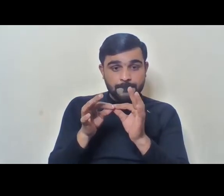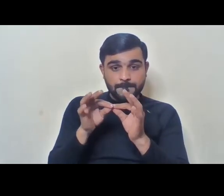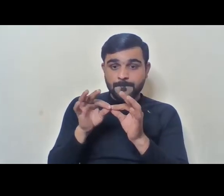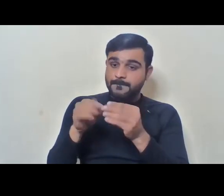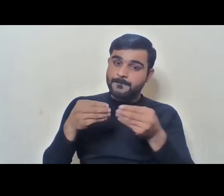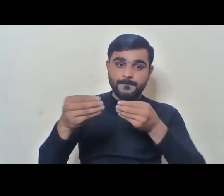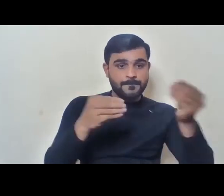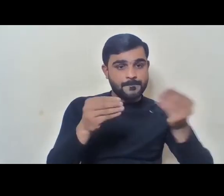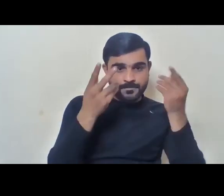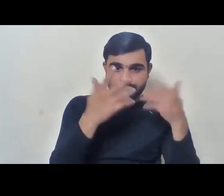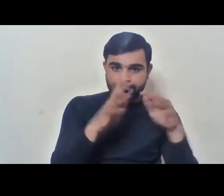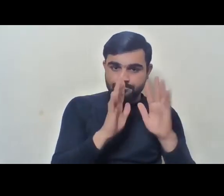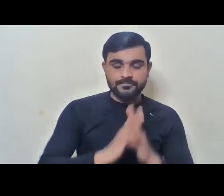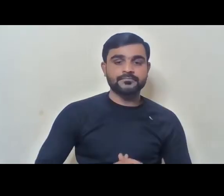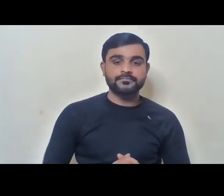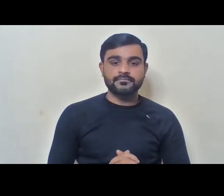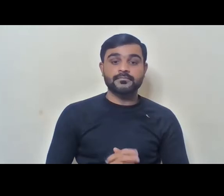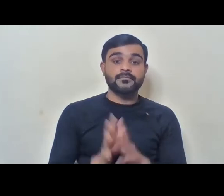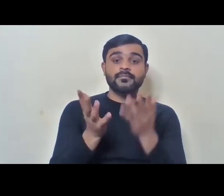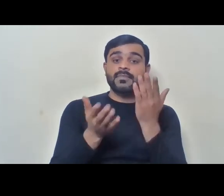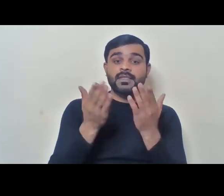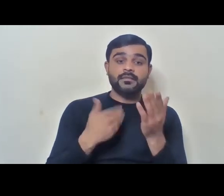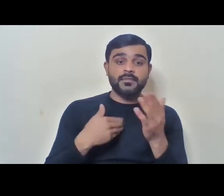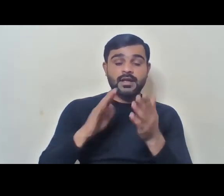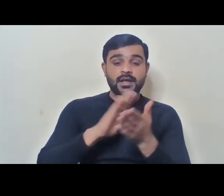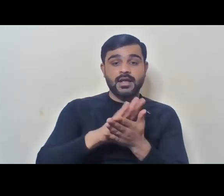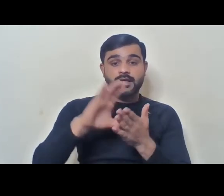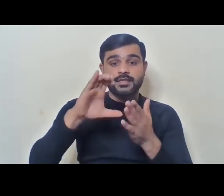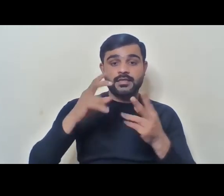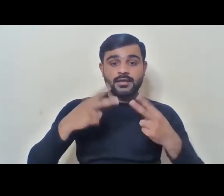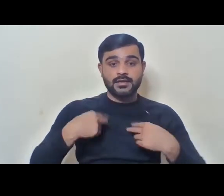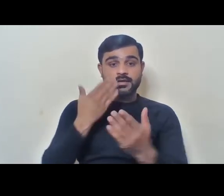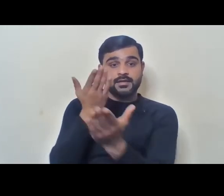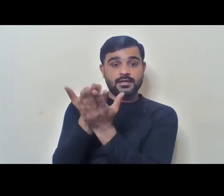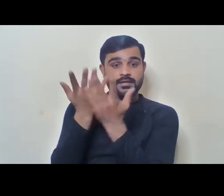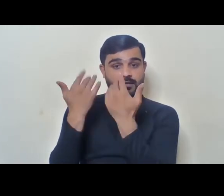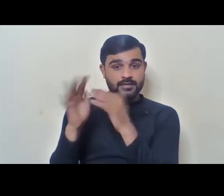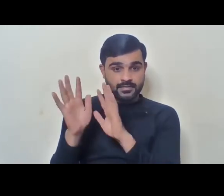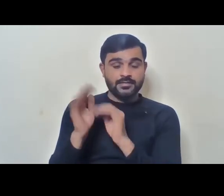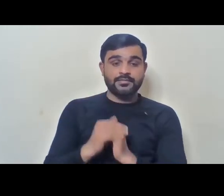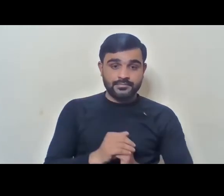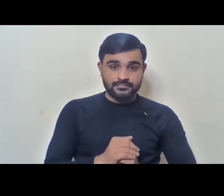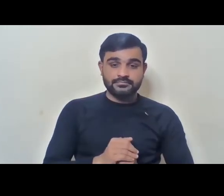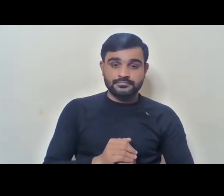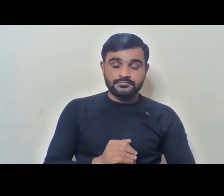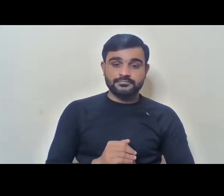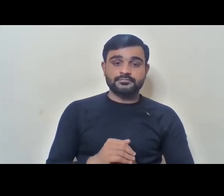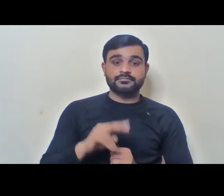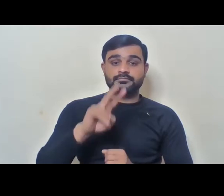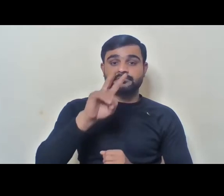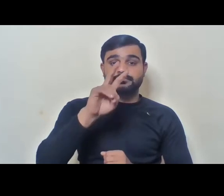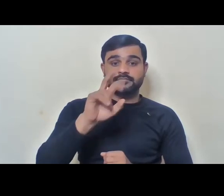a job. I put a read in 2020,